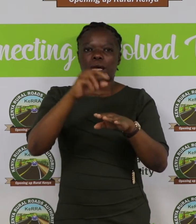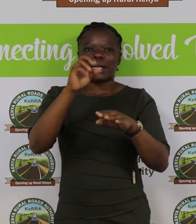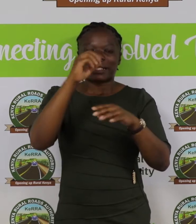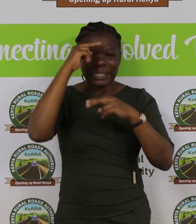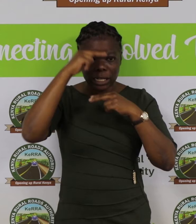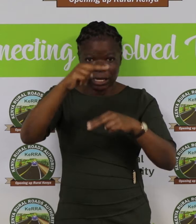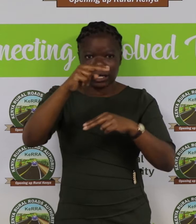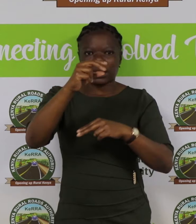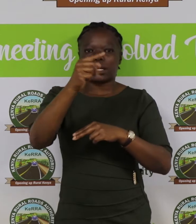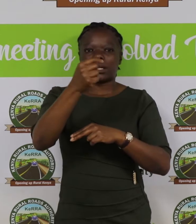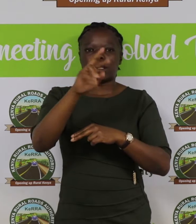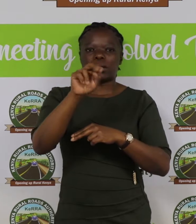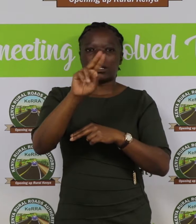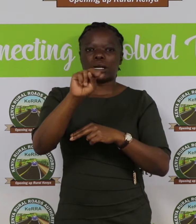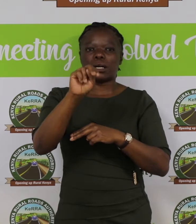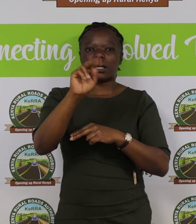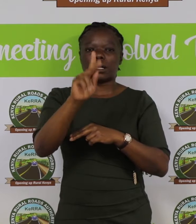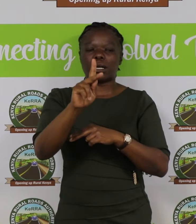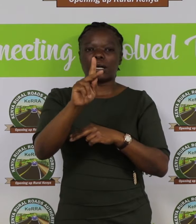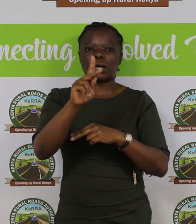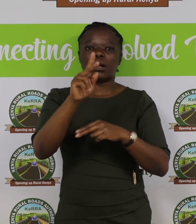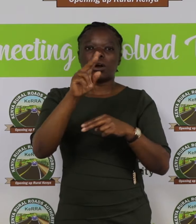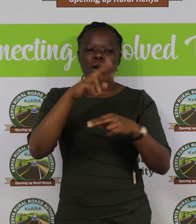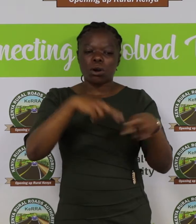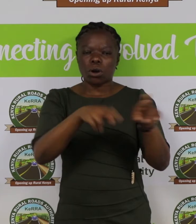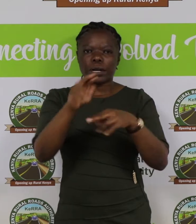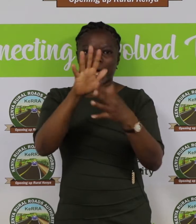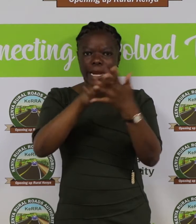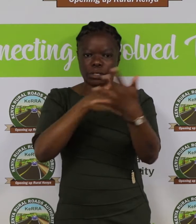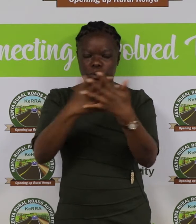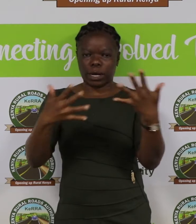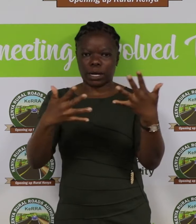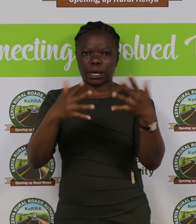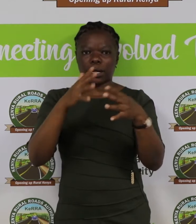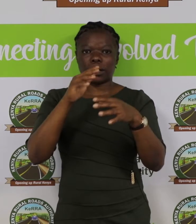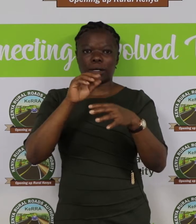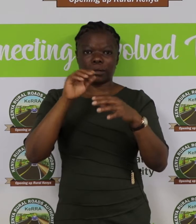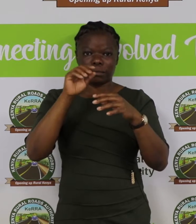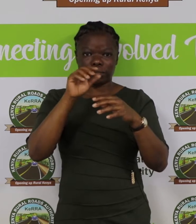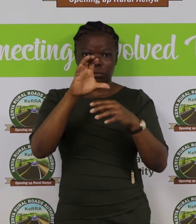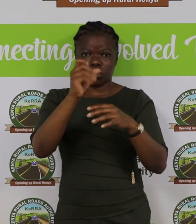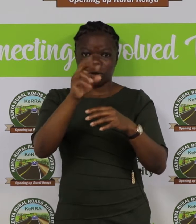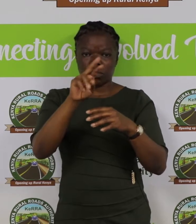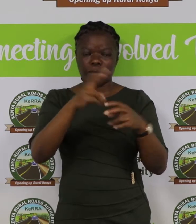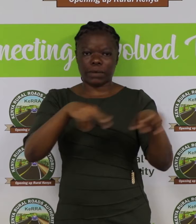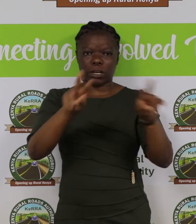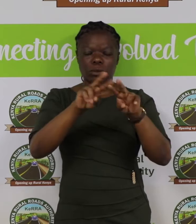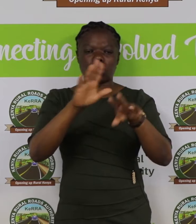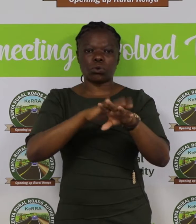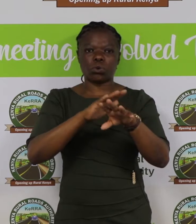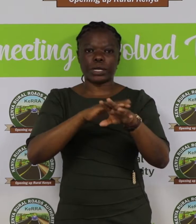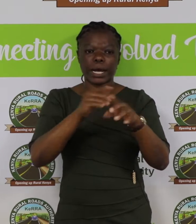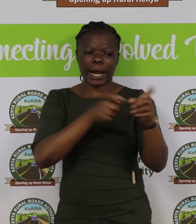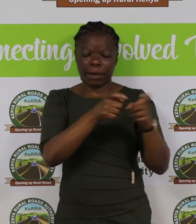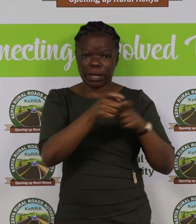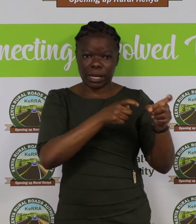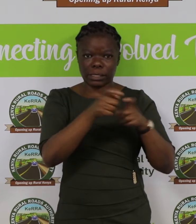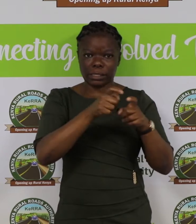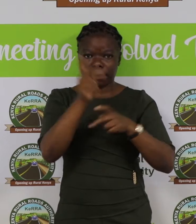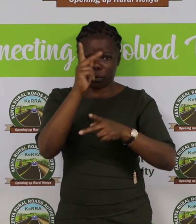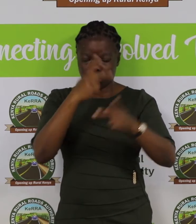network. Our core values are good governance, professionalism, innovation,